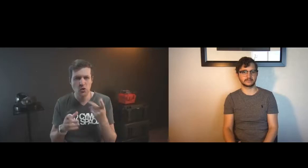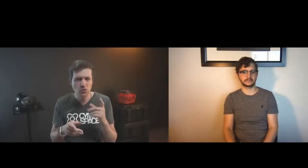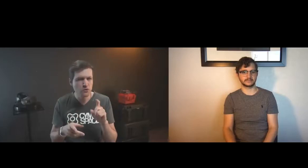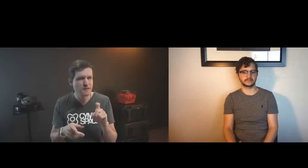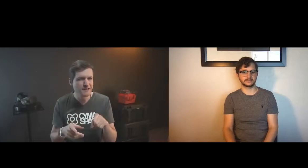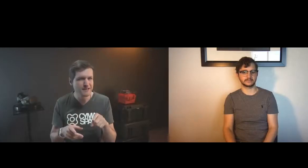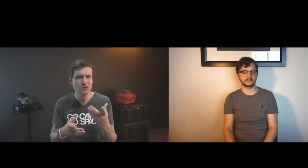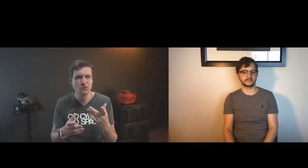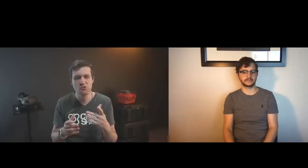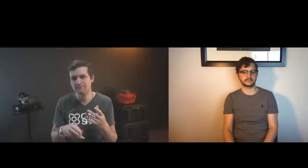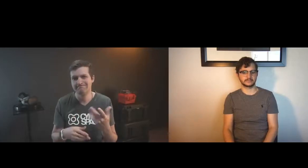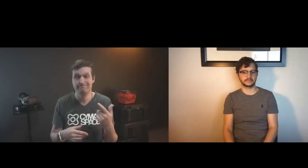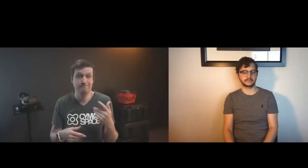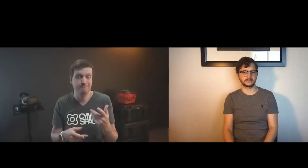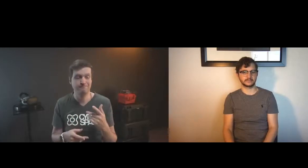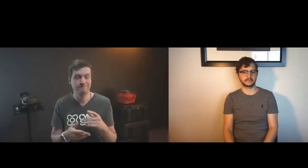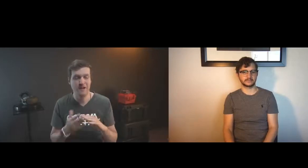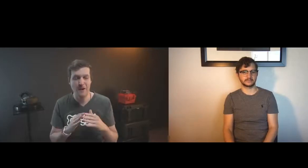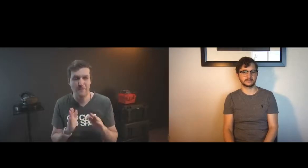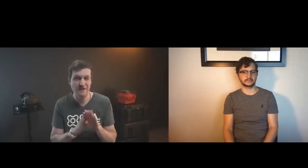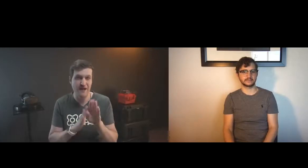into the full experience